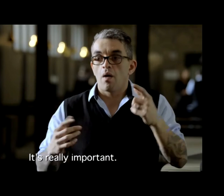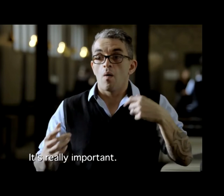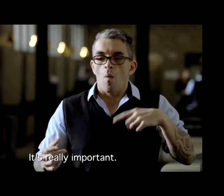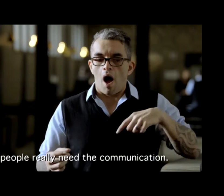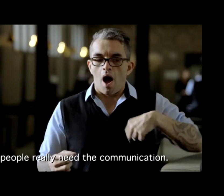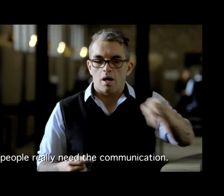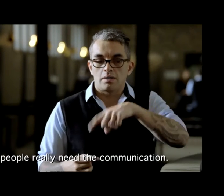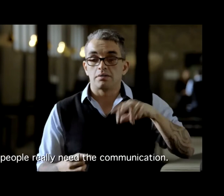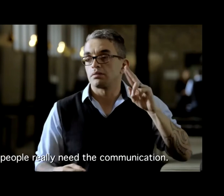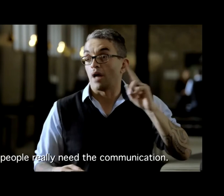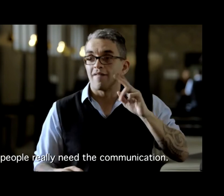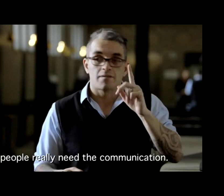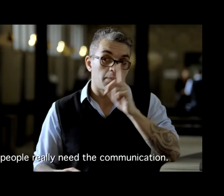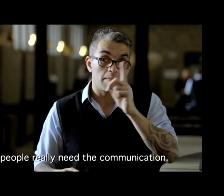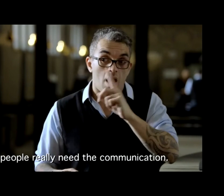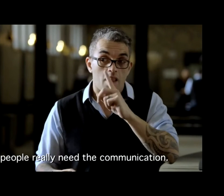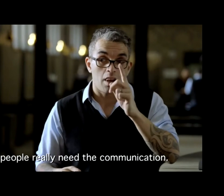Deaf people really need the communication.